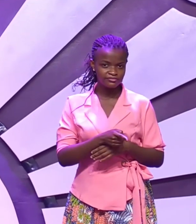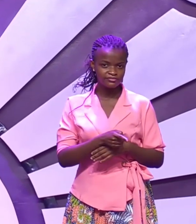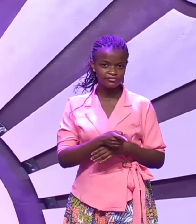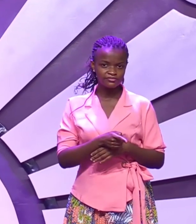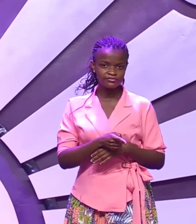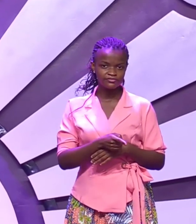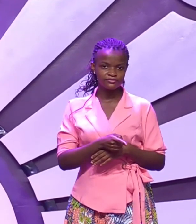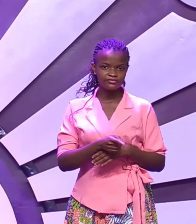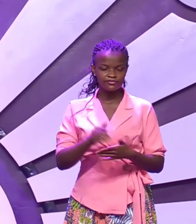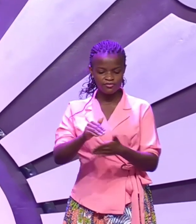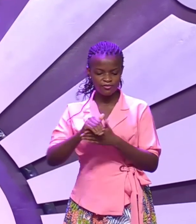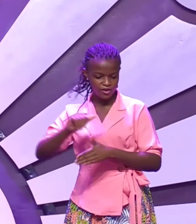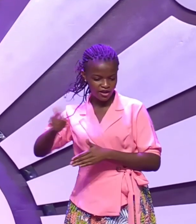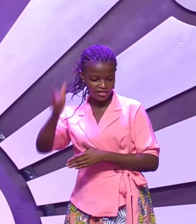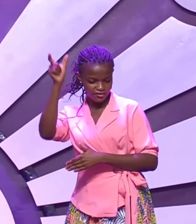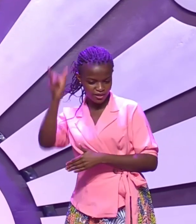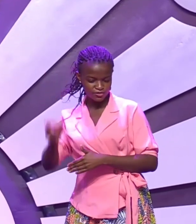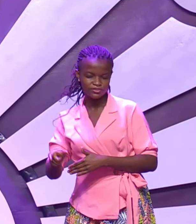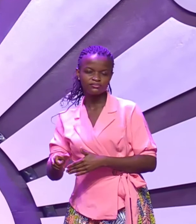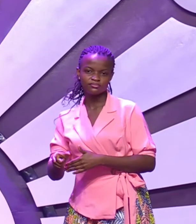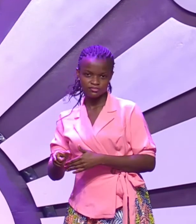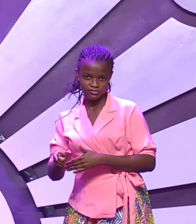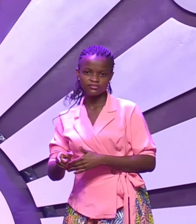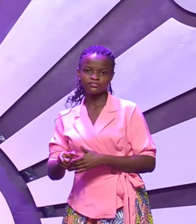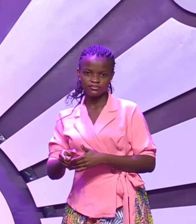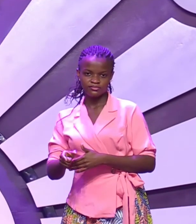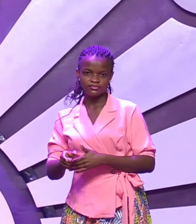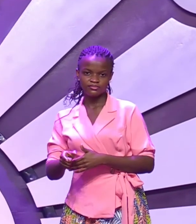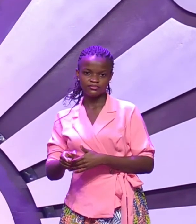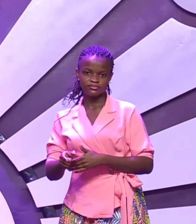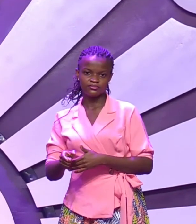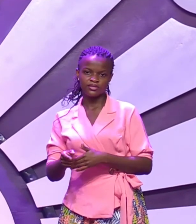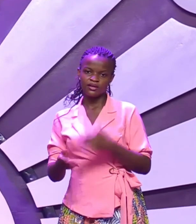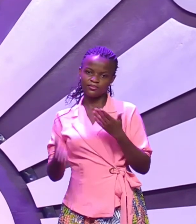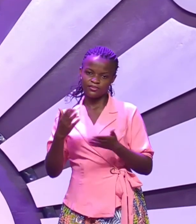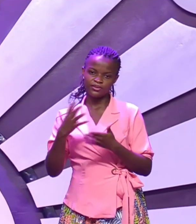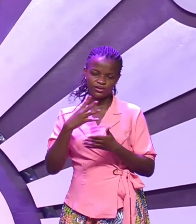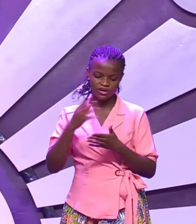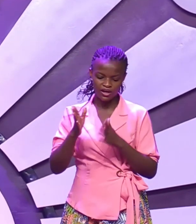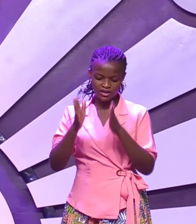you he's marrying someone else then you go and fast and pray